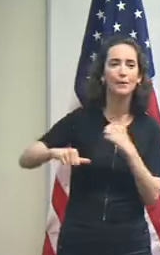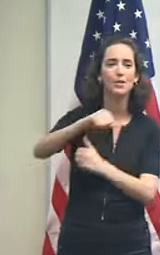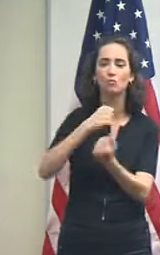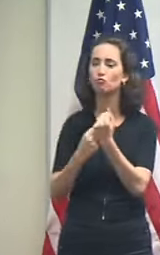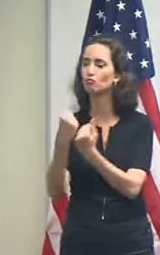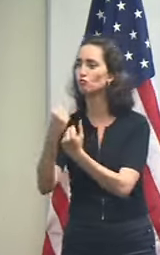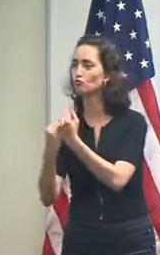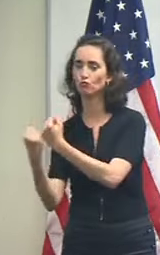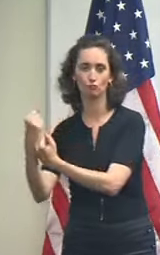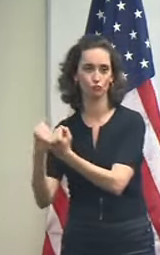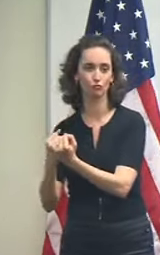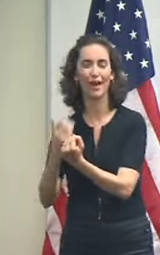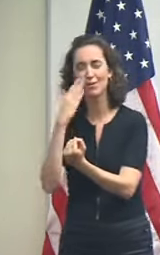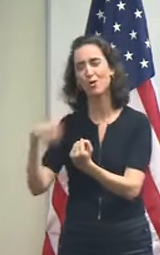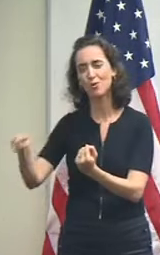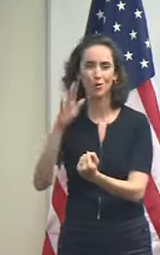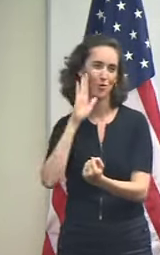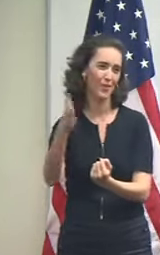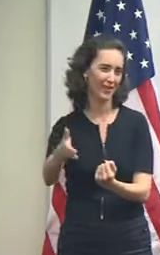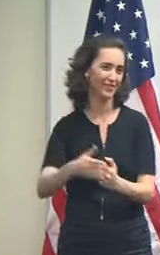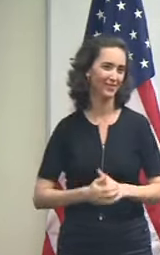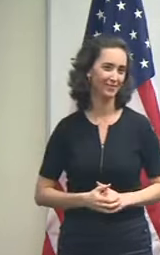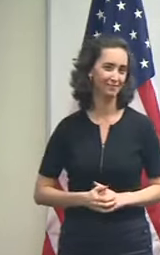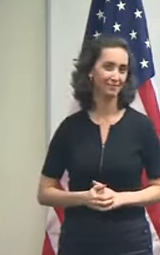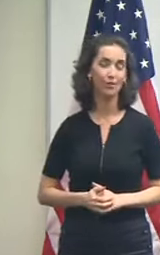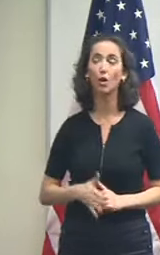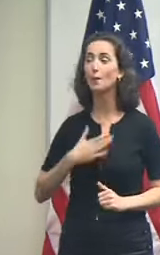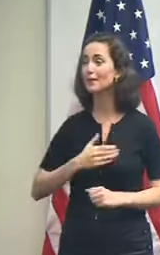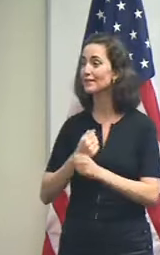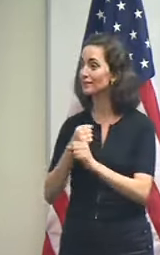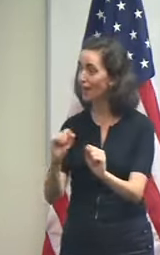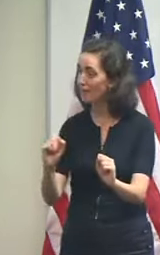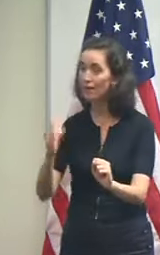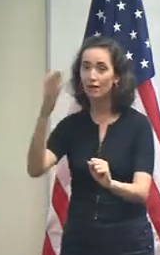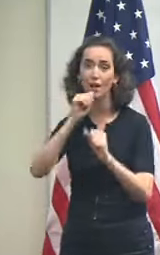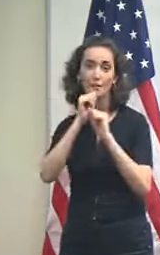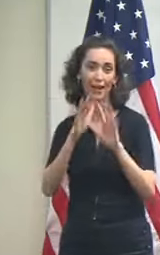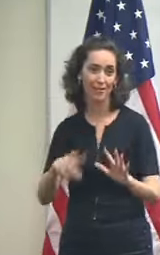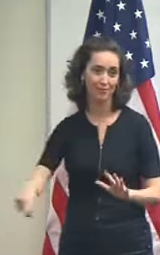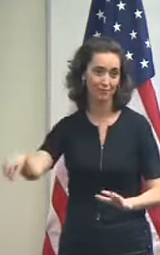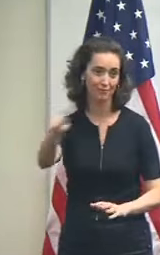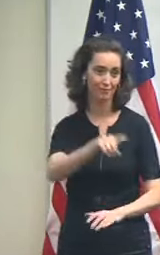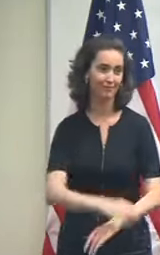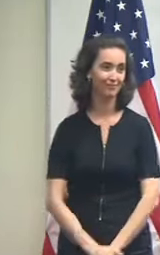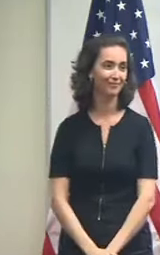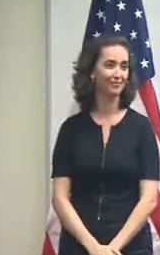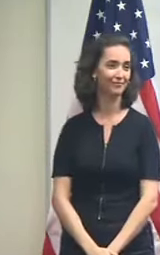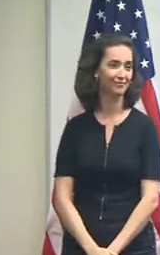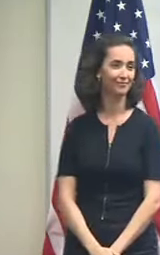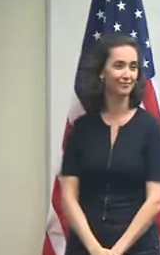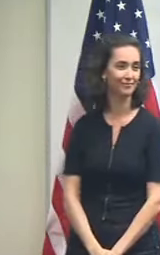know that you all will do that so be safe and God bless you you you thank you thank you you thank